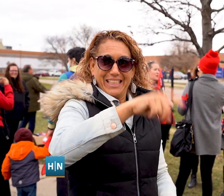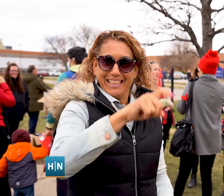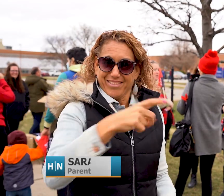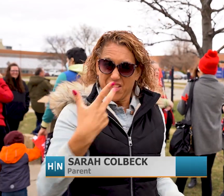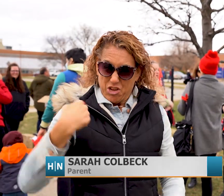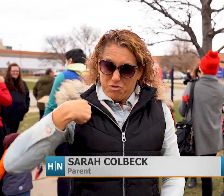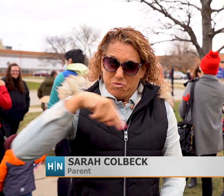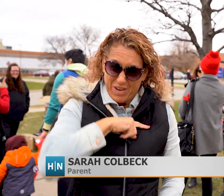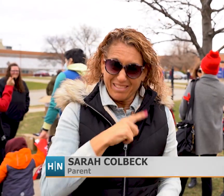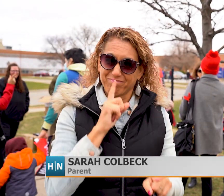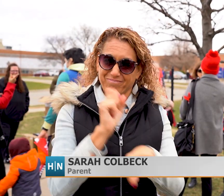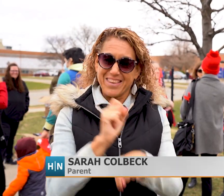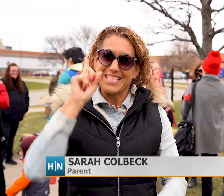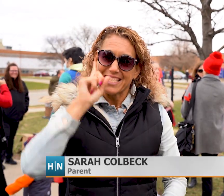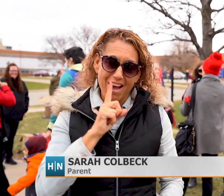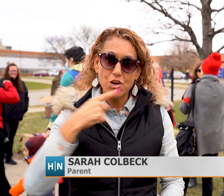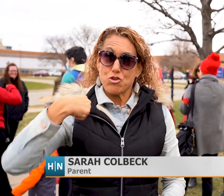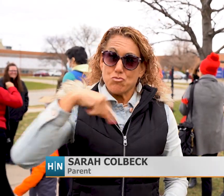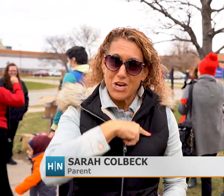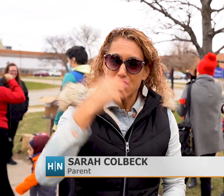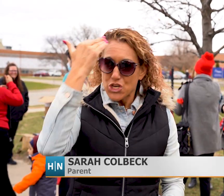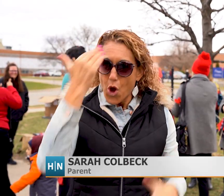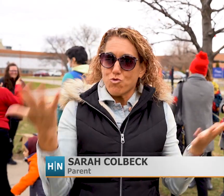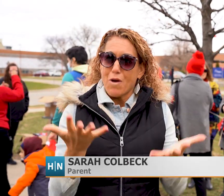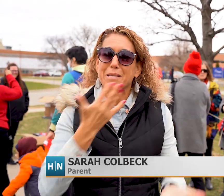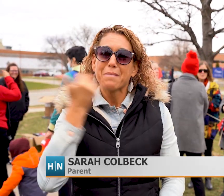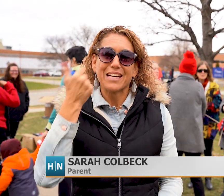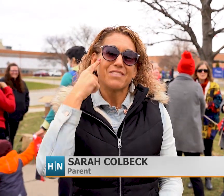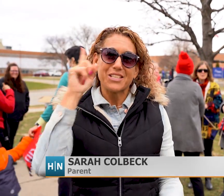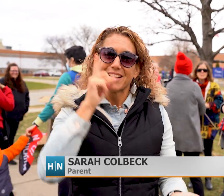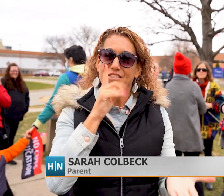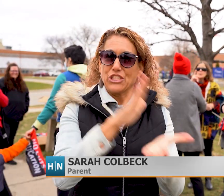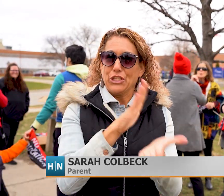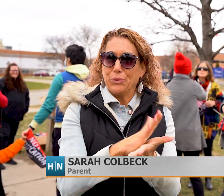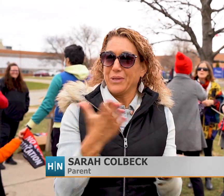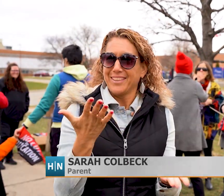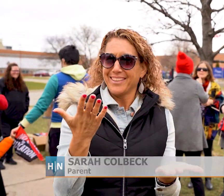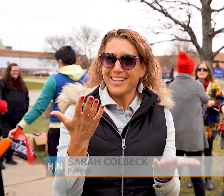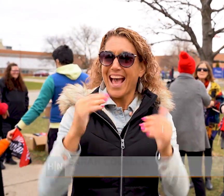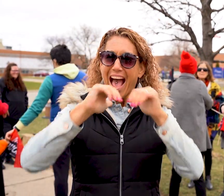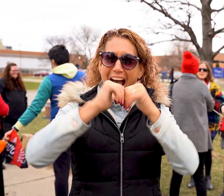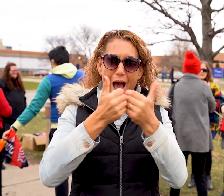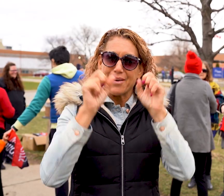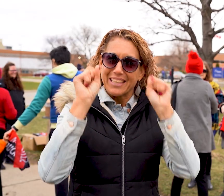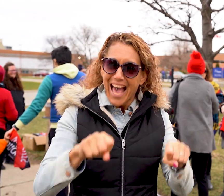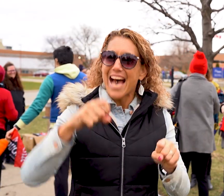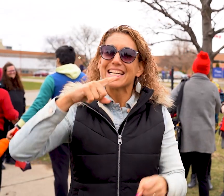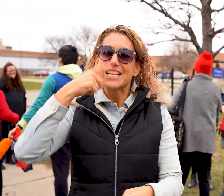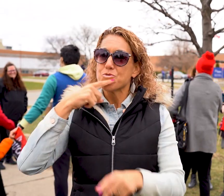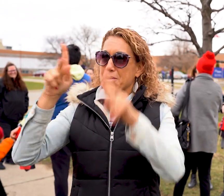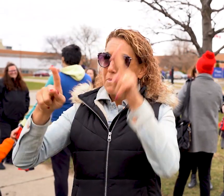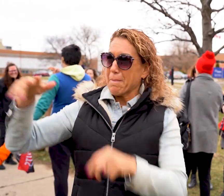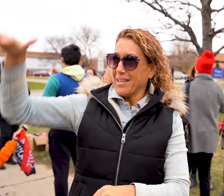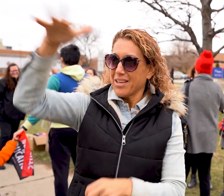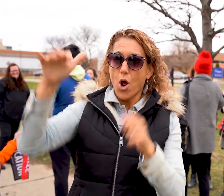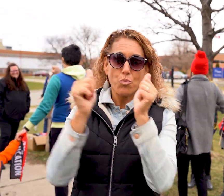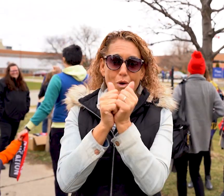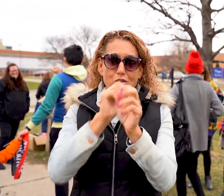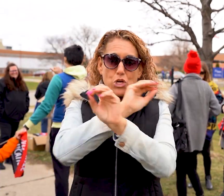people can know what our deaf students want. We know what's best for our deaf schools and deaf students. How can hearing people